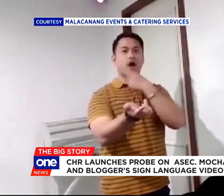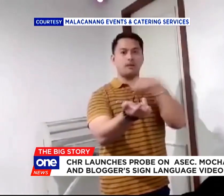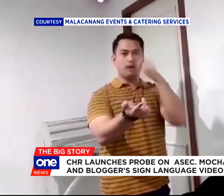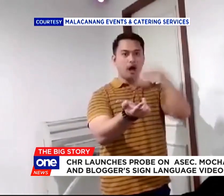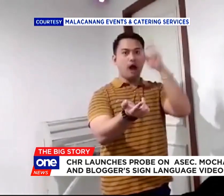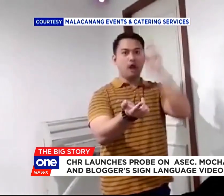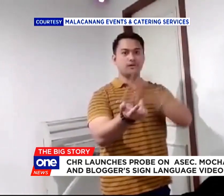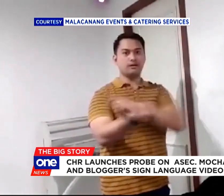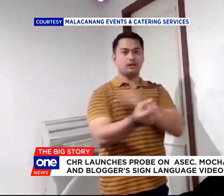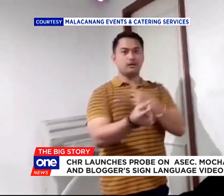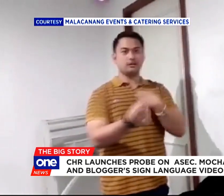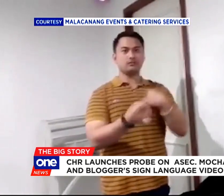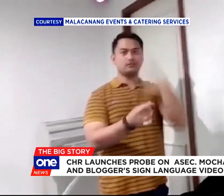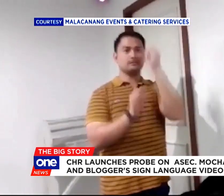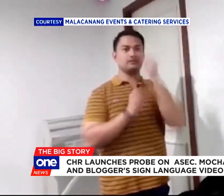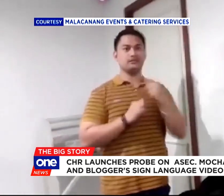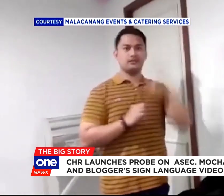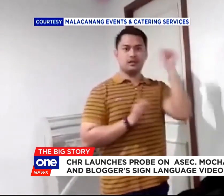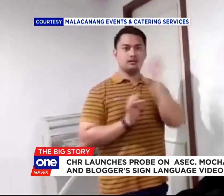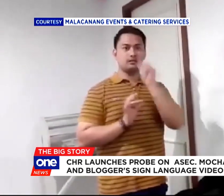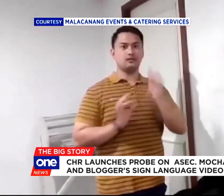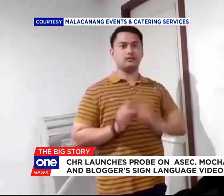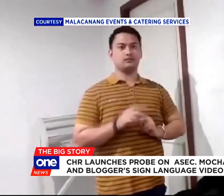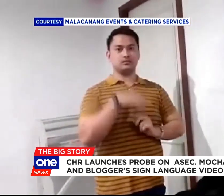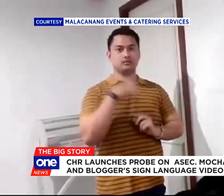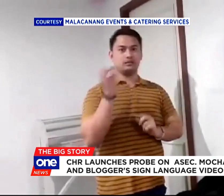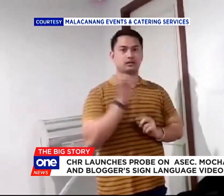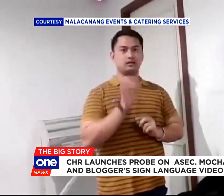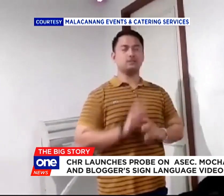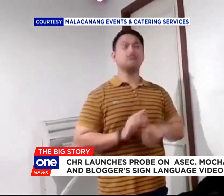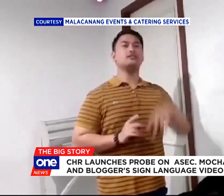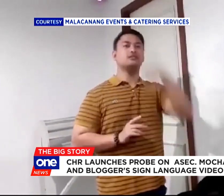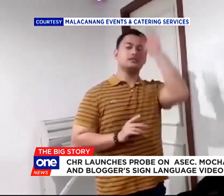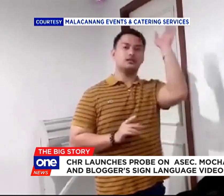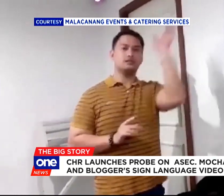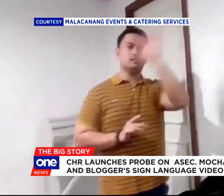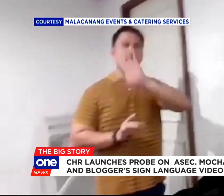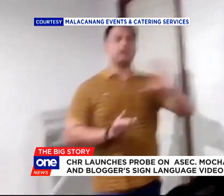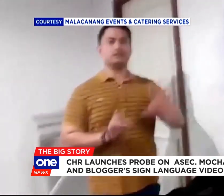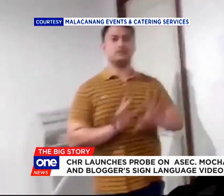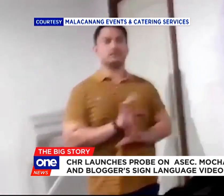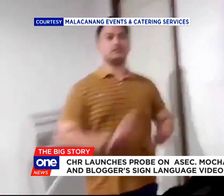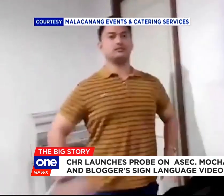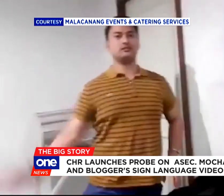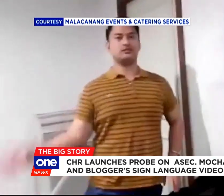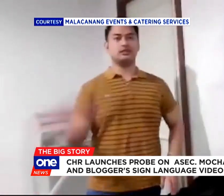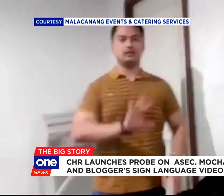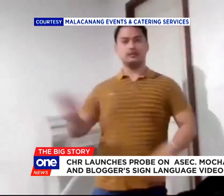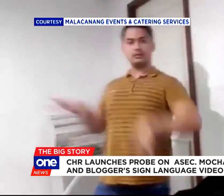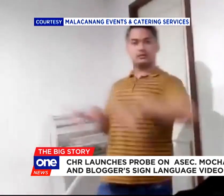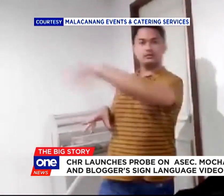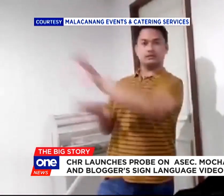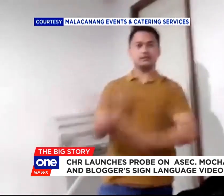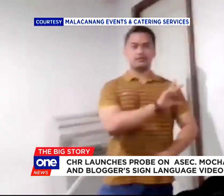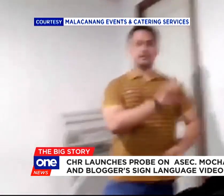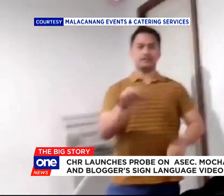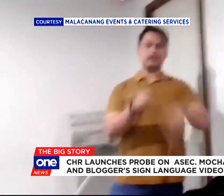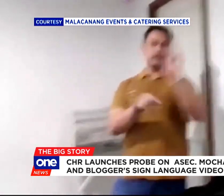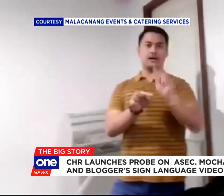acknowledged the apologies but said Uson and Olivaar should still be held accountable. The Palace has refrained from commenting